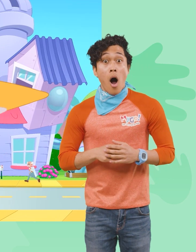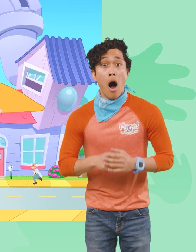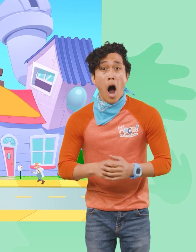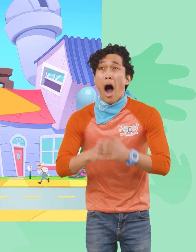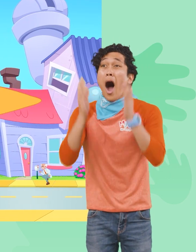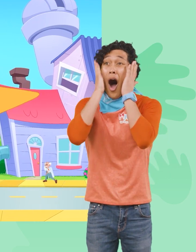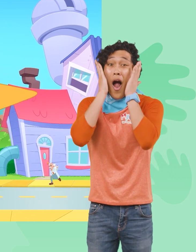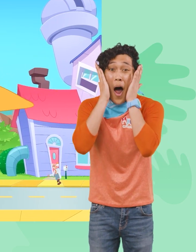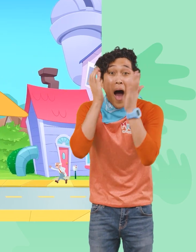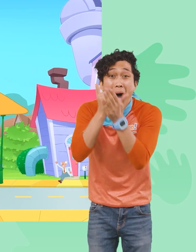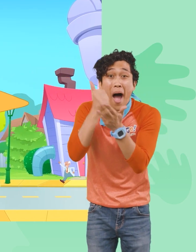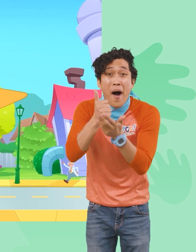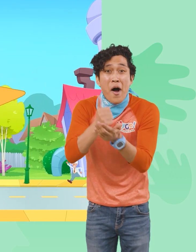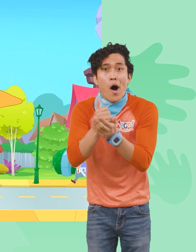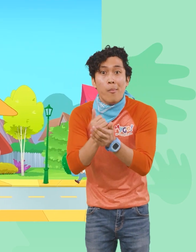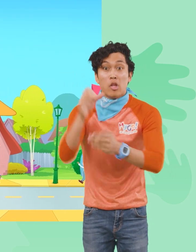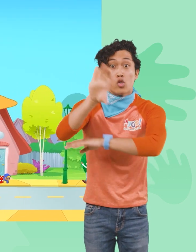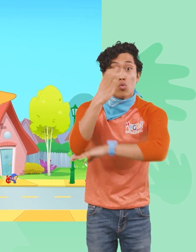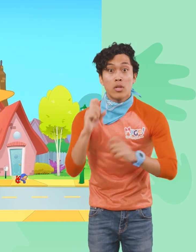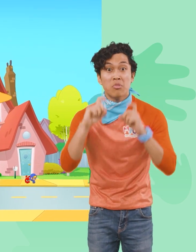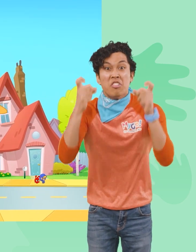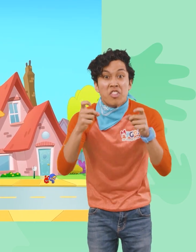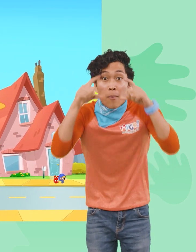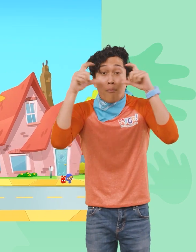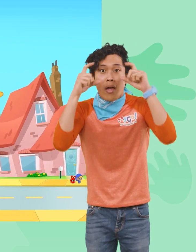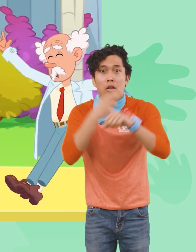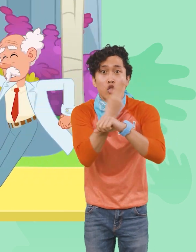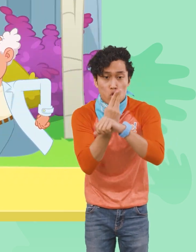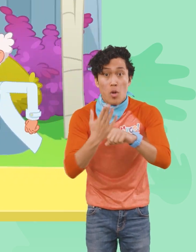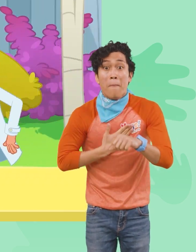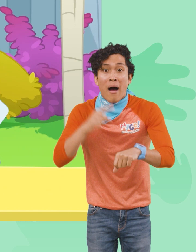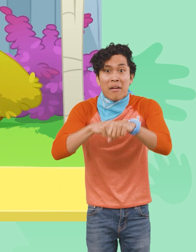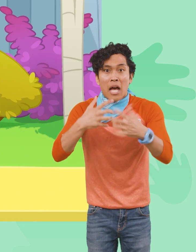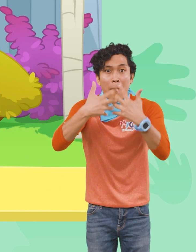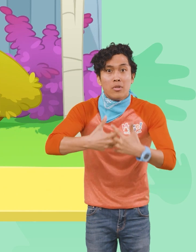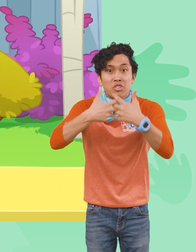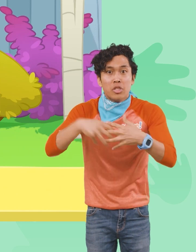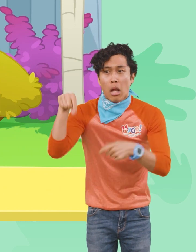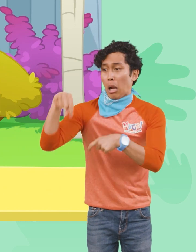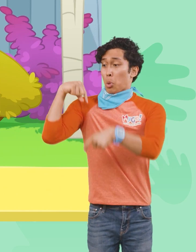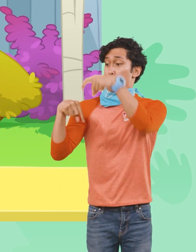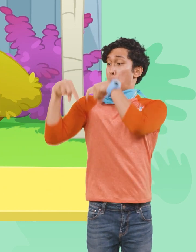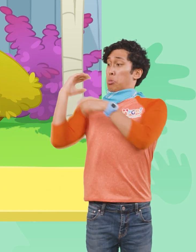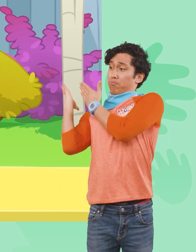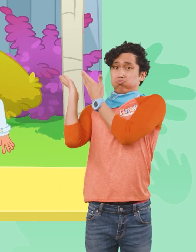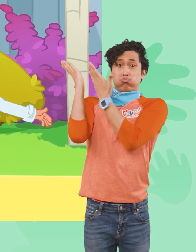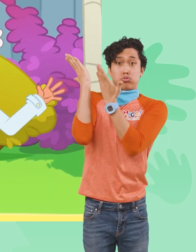Tumbling test tubes, help! The Christmas Peasant Bandits use my time machine to steal a T-Rex from the